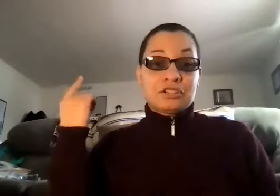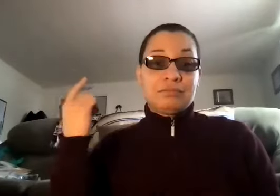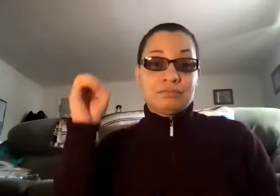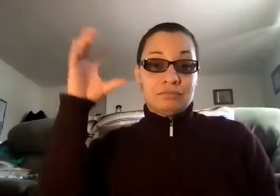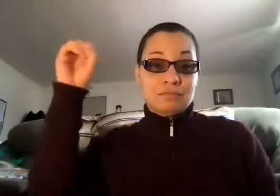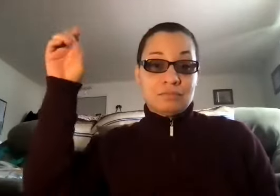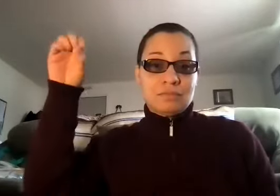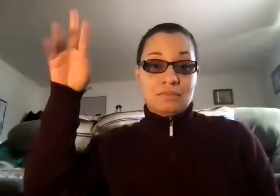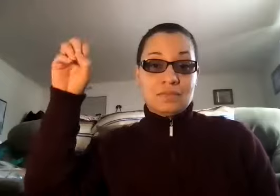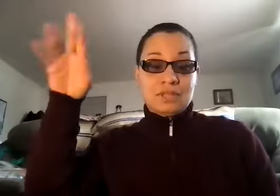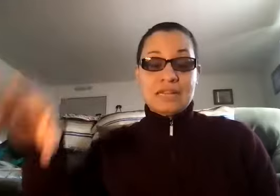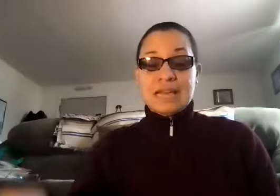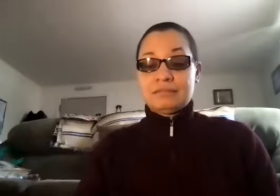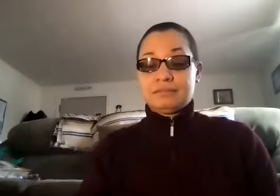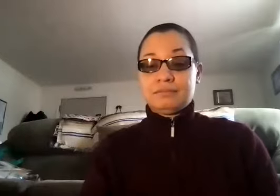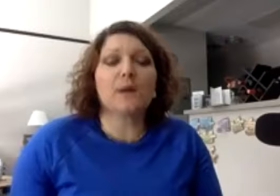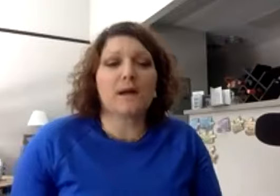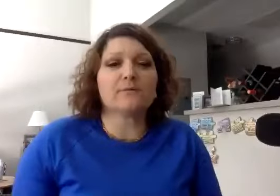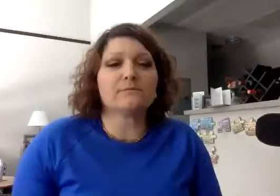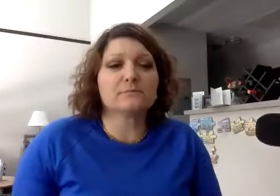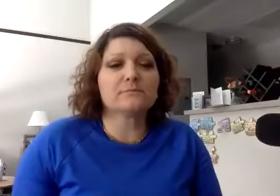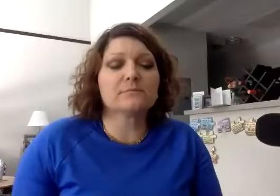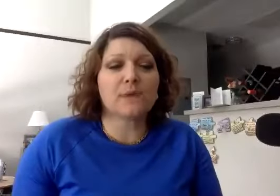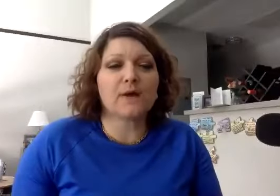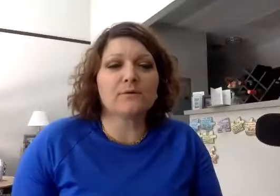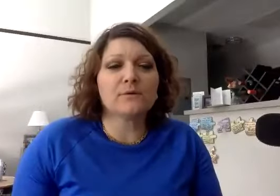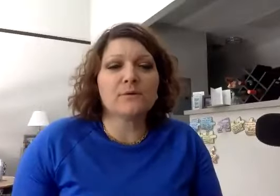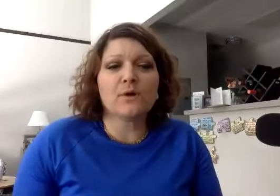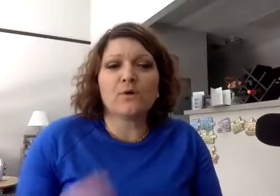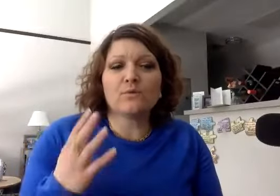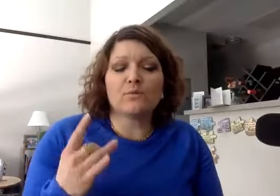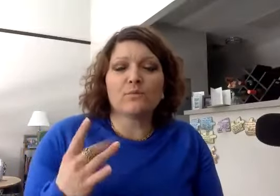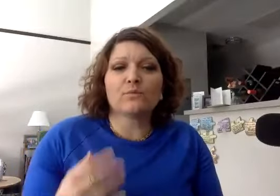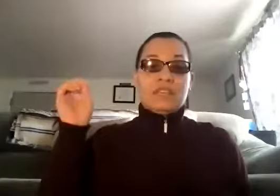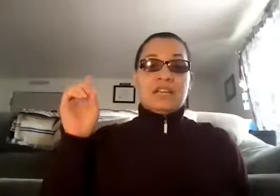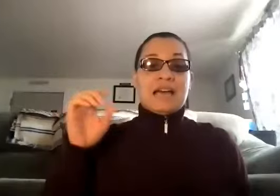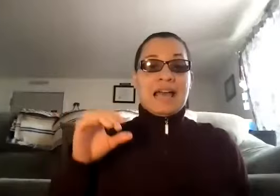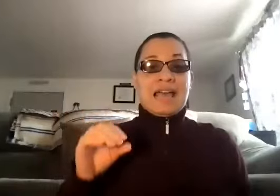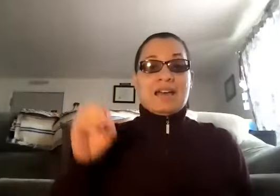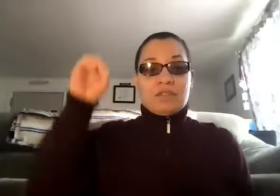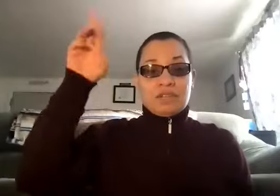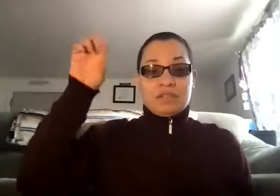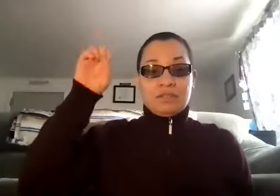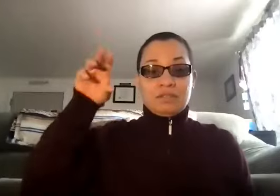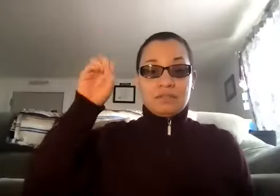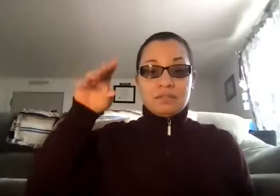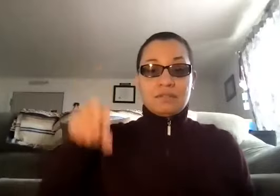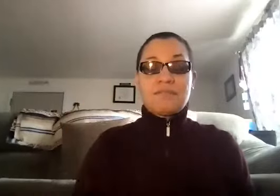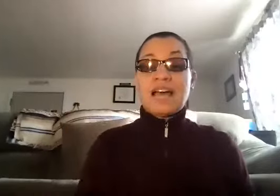light. Oh, wow. So, over there I have a fire